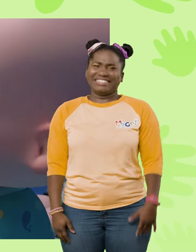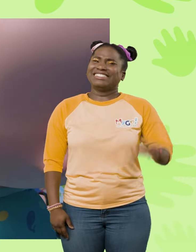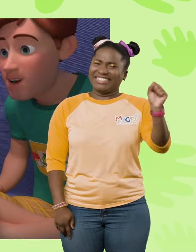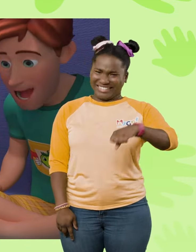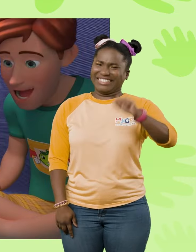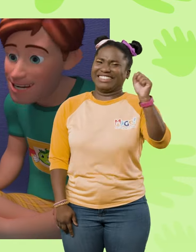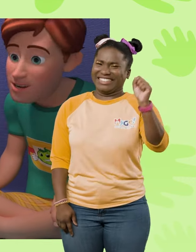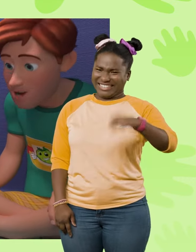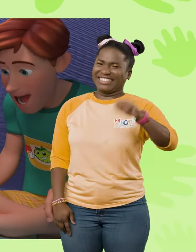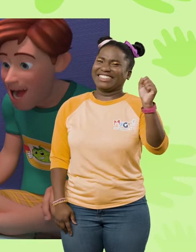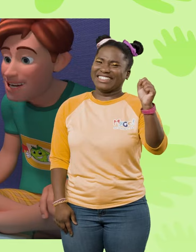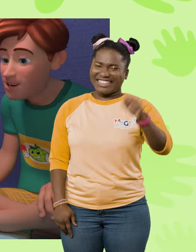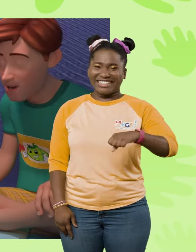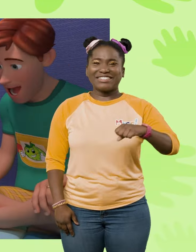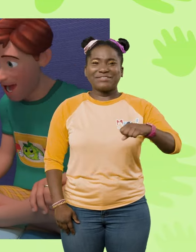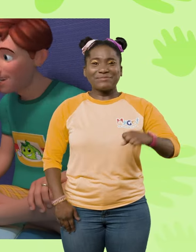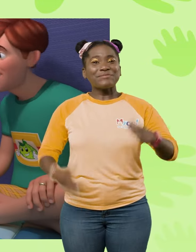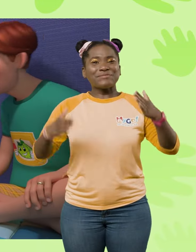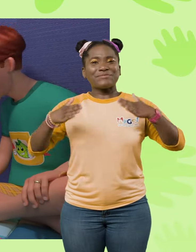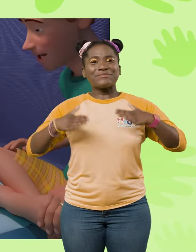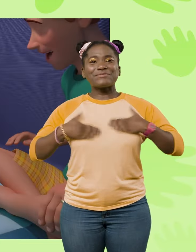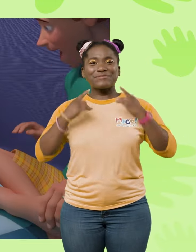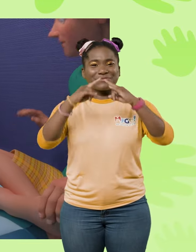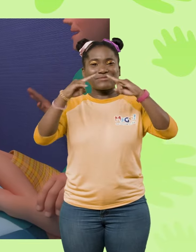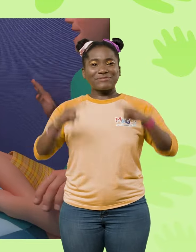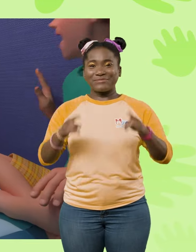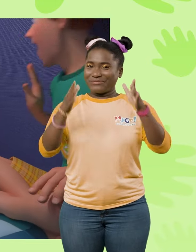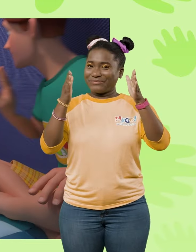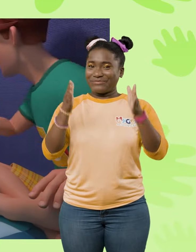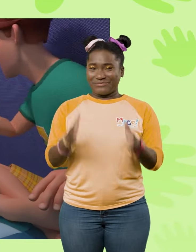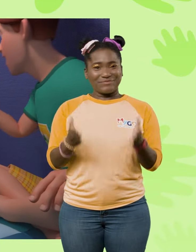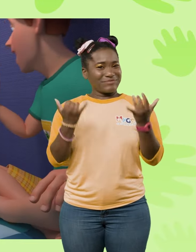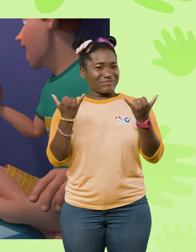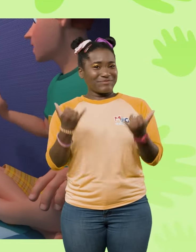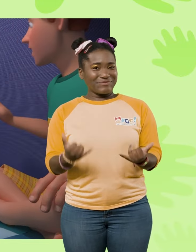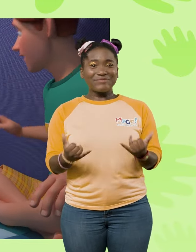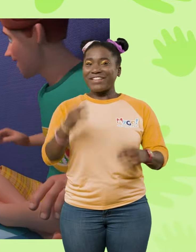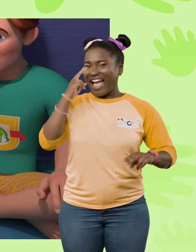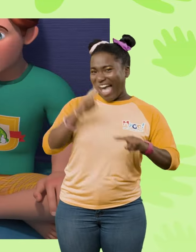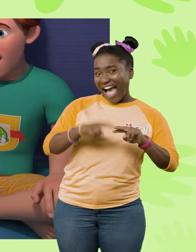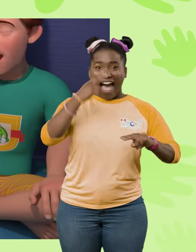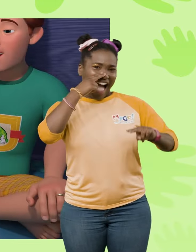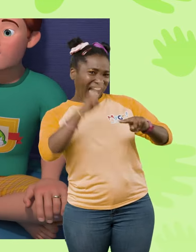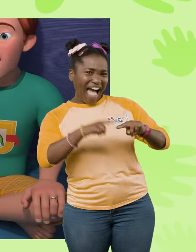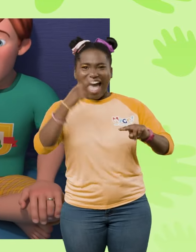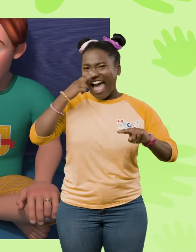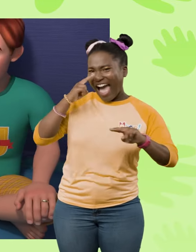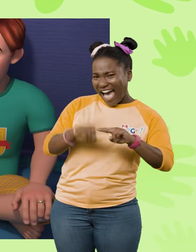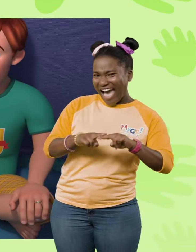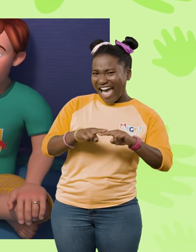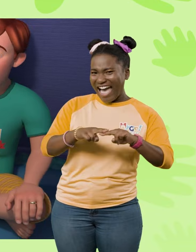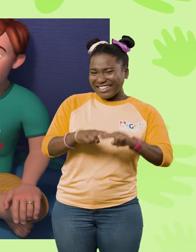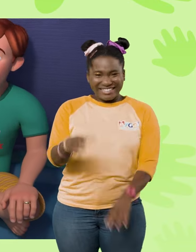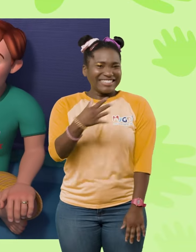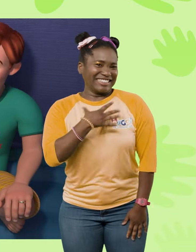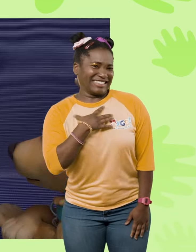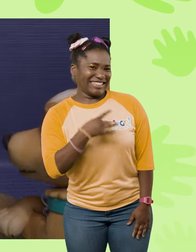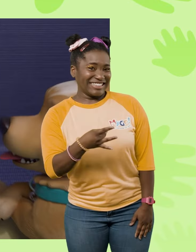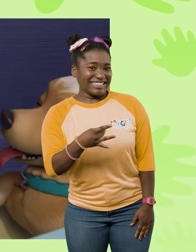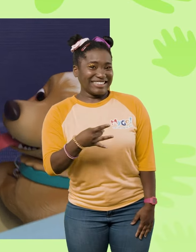Yes, yes, yes, we're happy campers now. Fun, fun, fun, we like